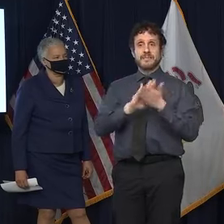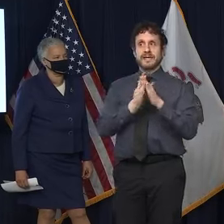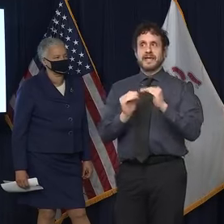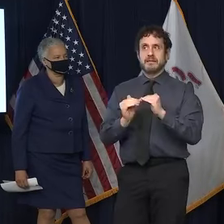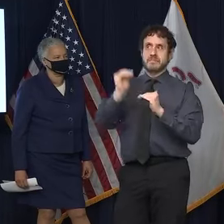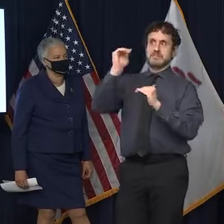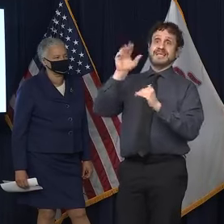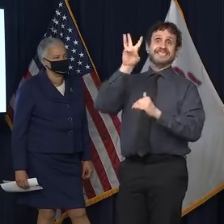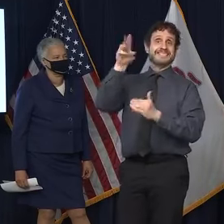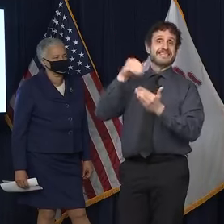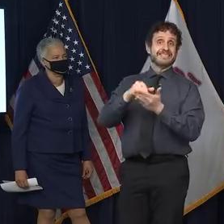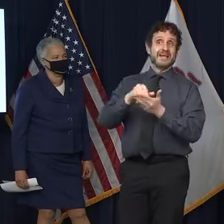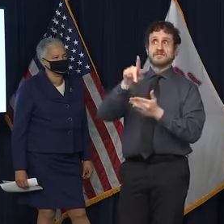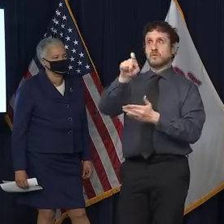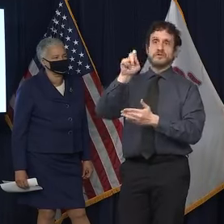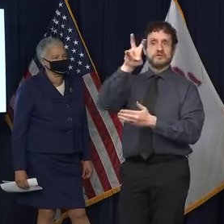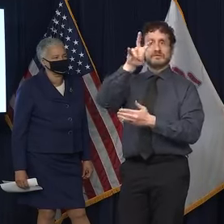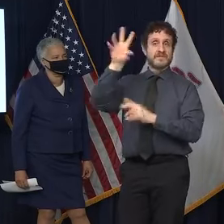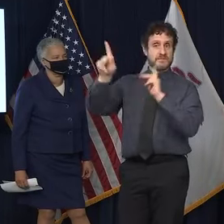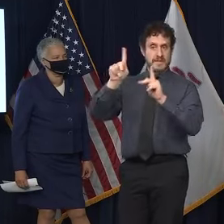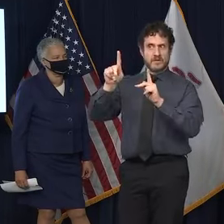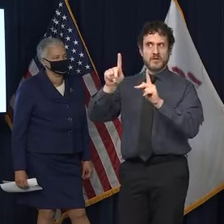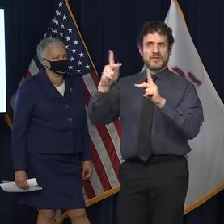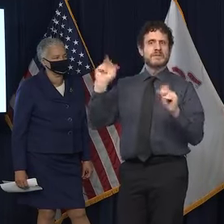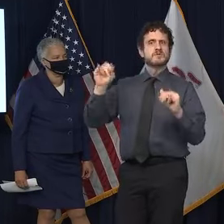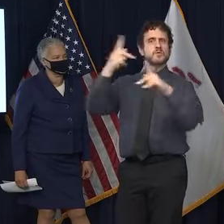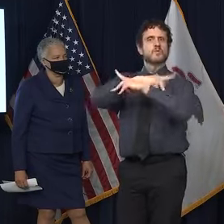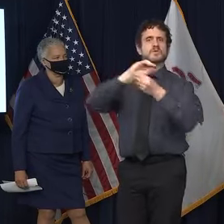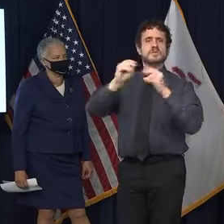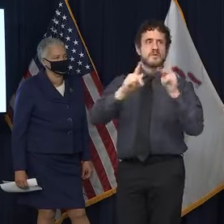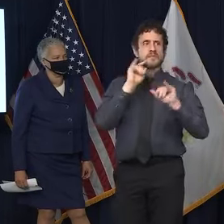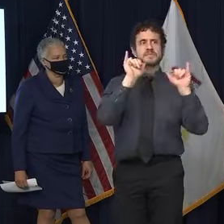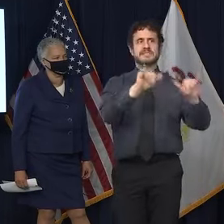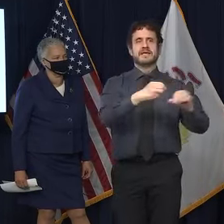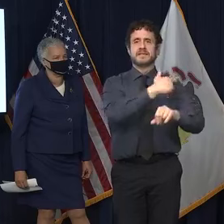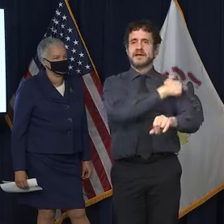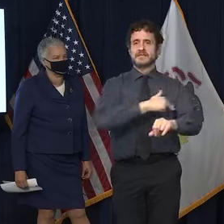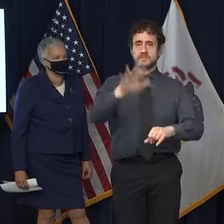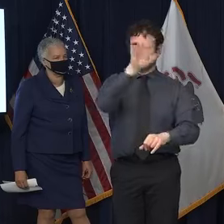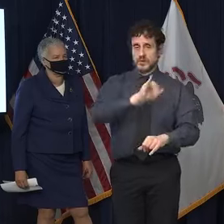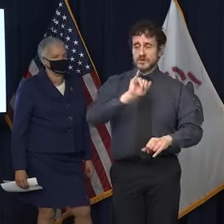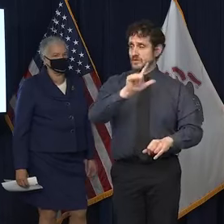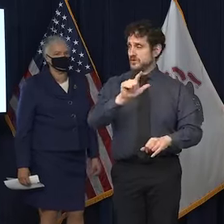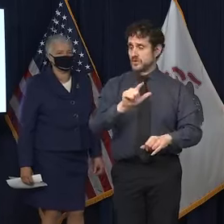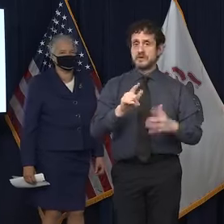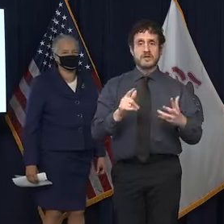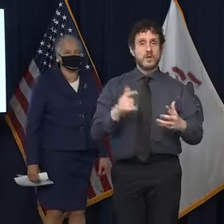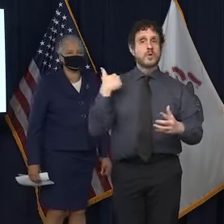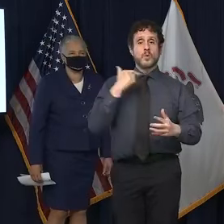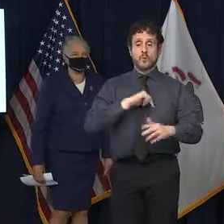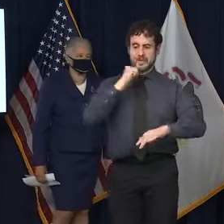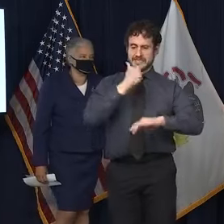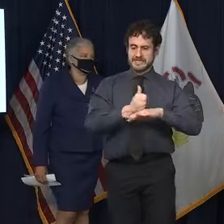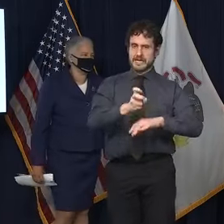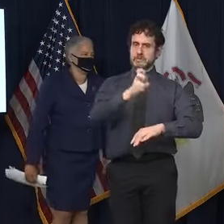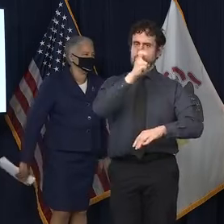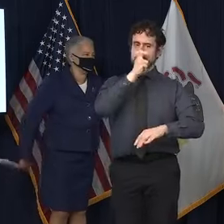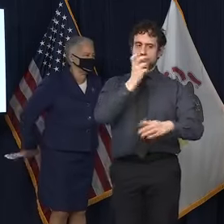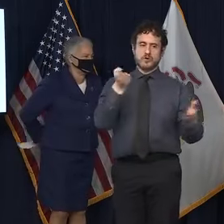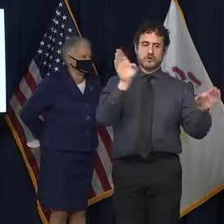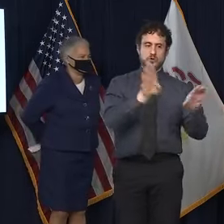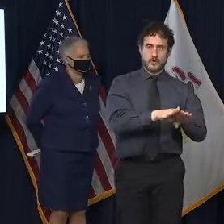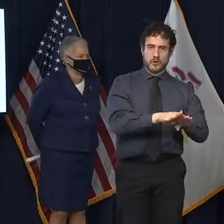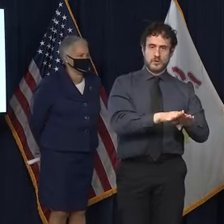,175 people in our hospitals across the state of Illinois. And when we imposed a closure